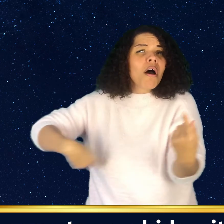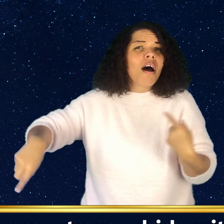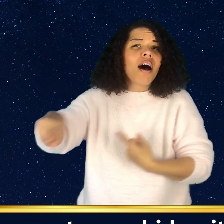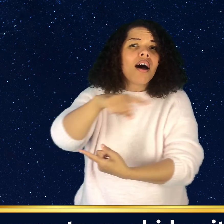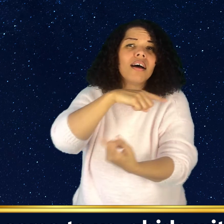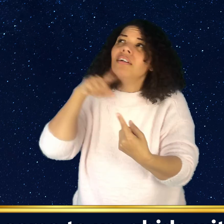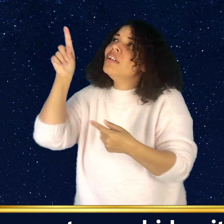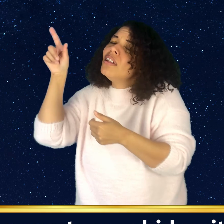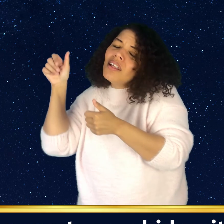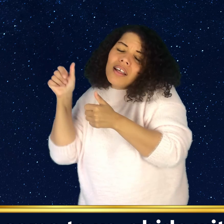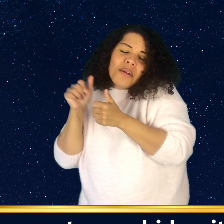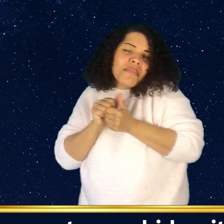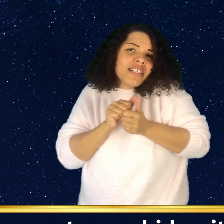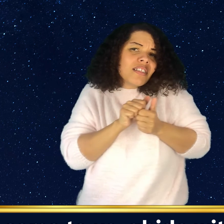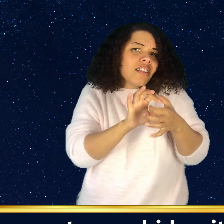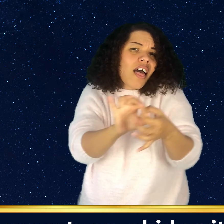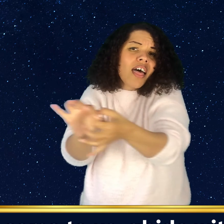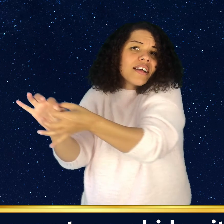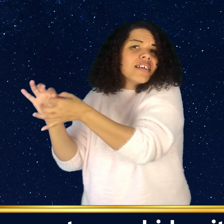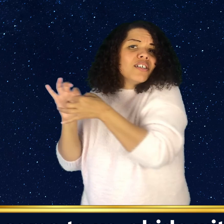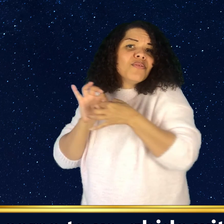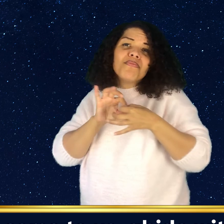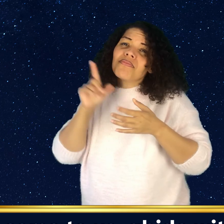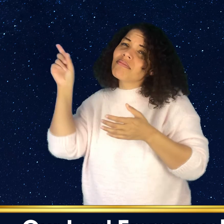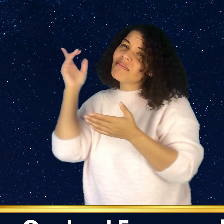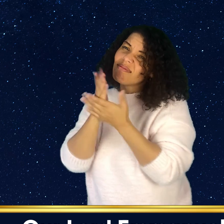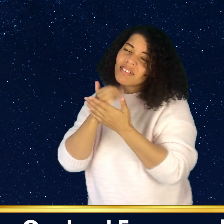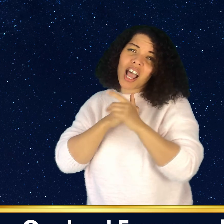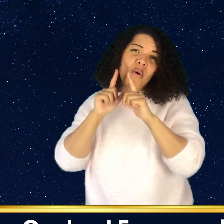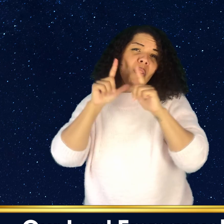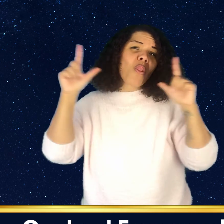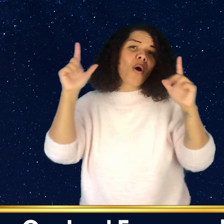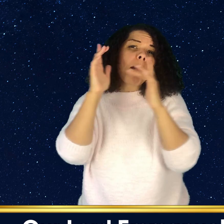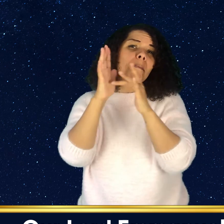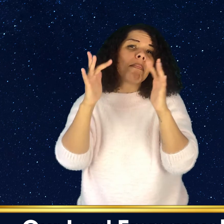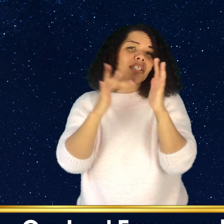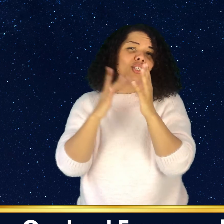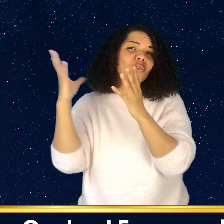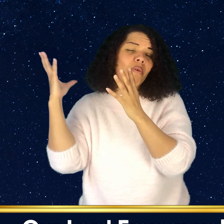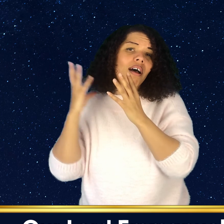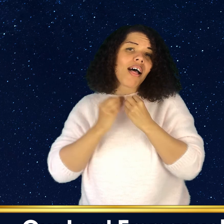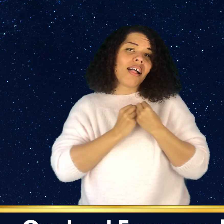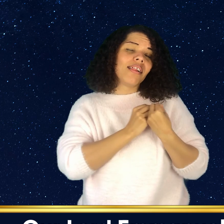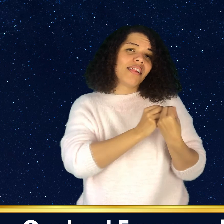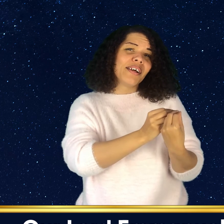us, abide with us, our Lord Emmanuel. And you